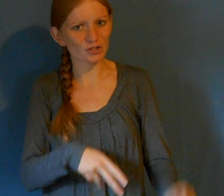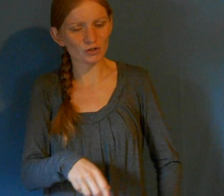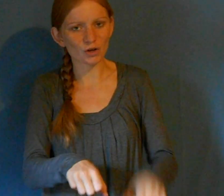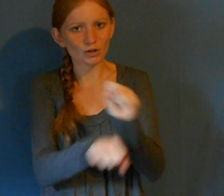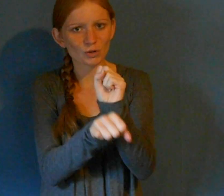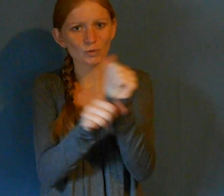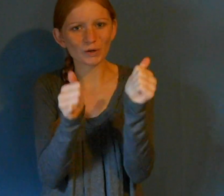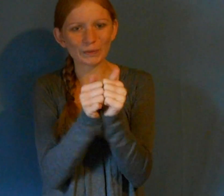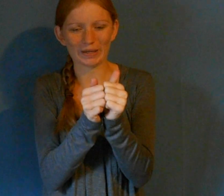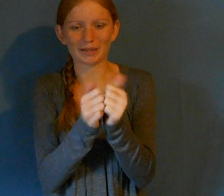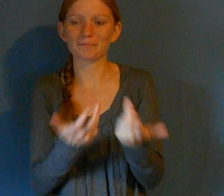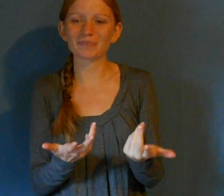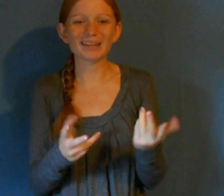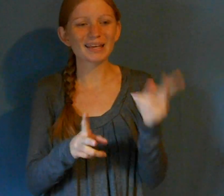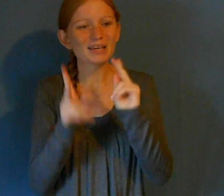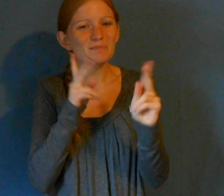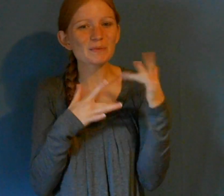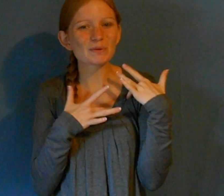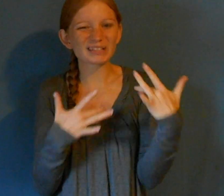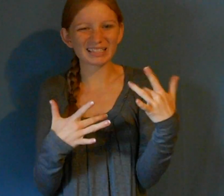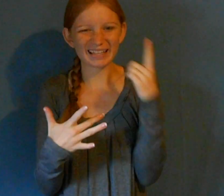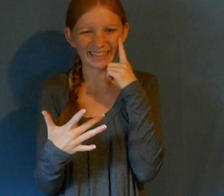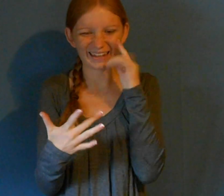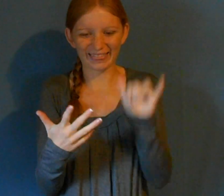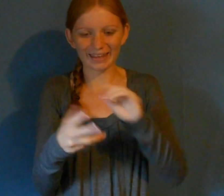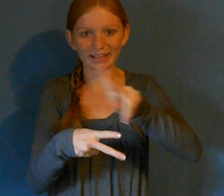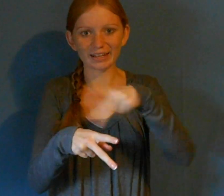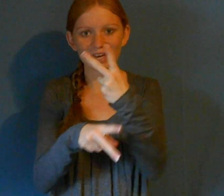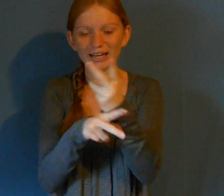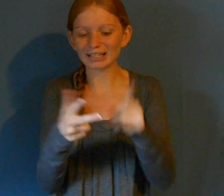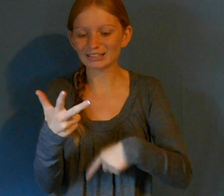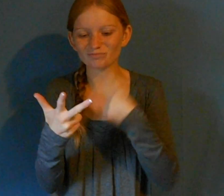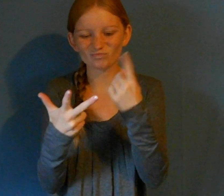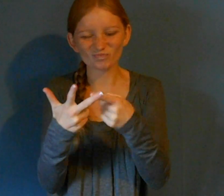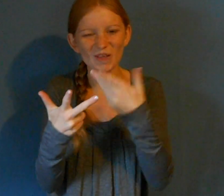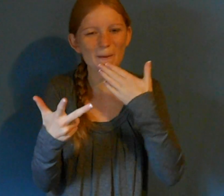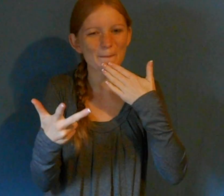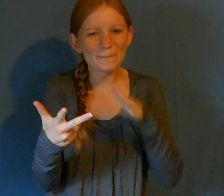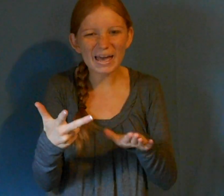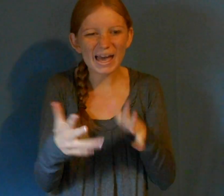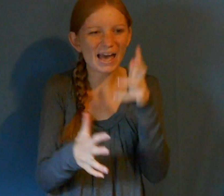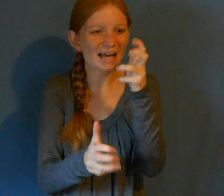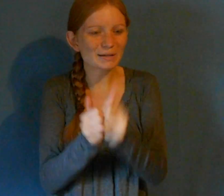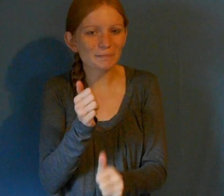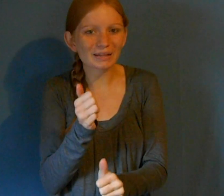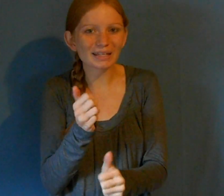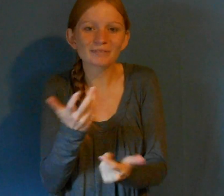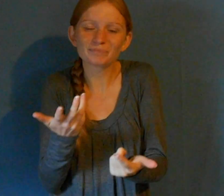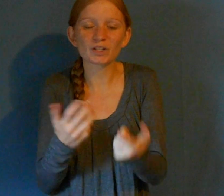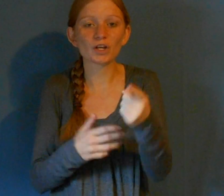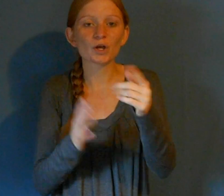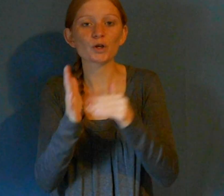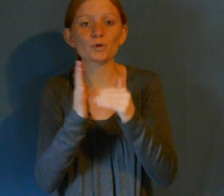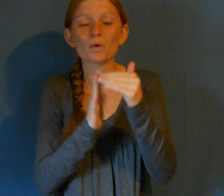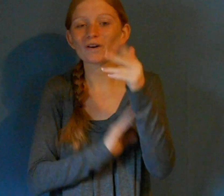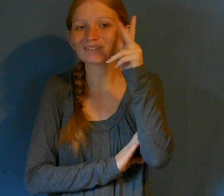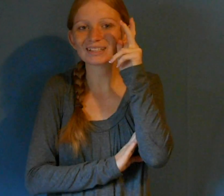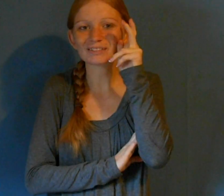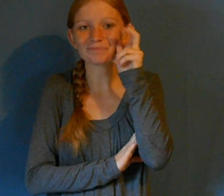There's a lot of other media about things that pit bulls have done with either fighting or foreign. There's a lot of stuff